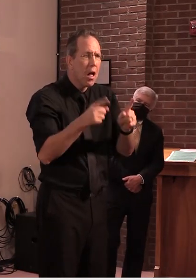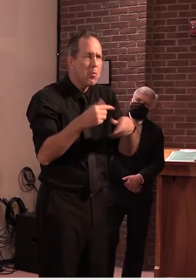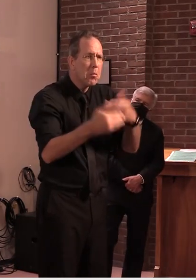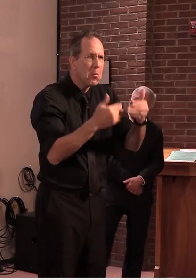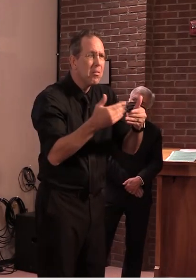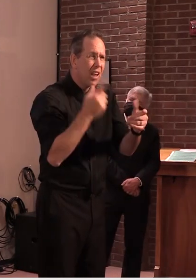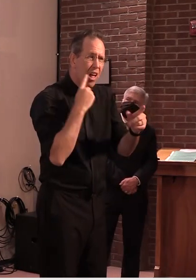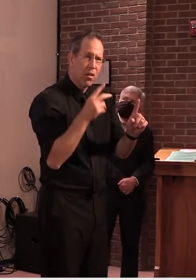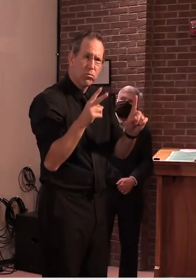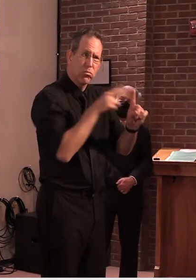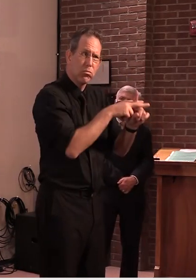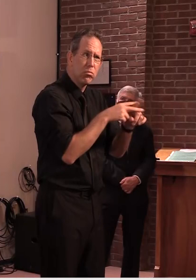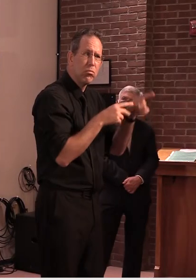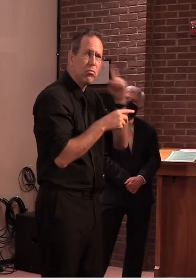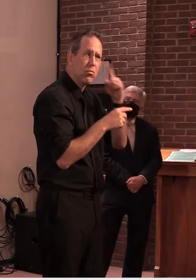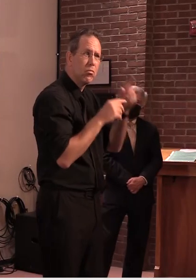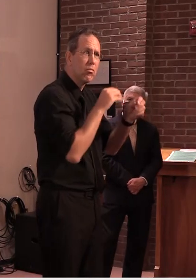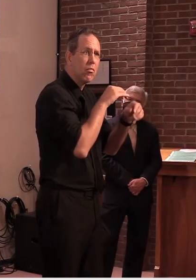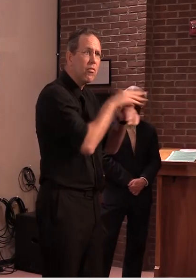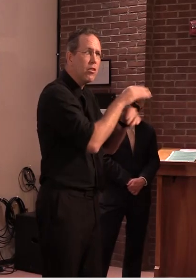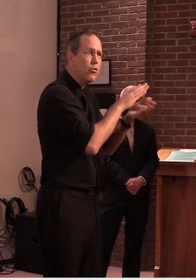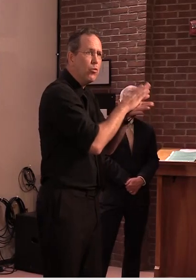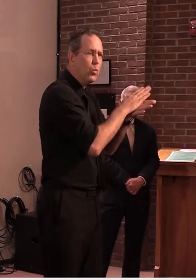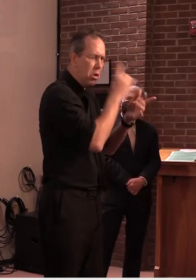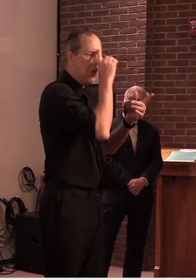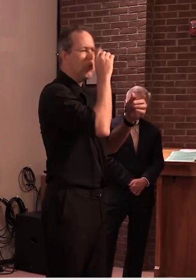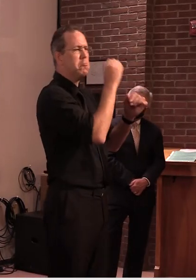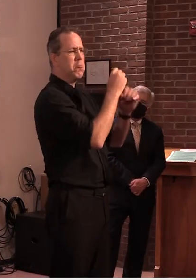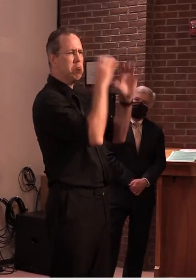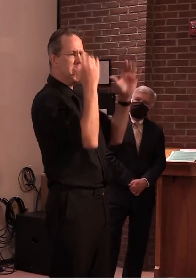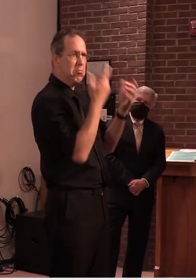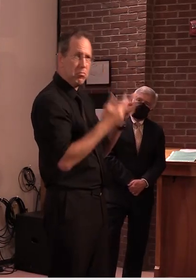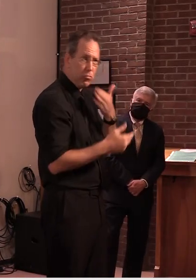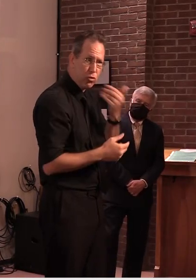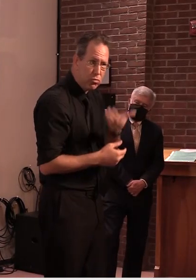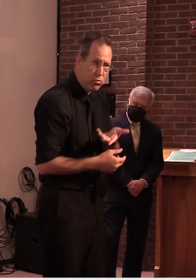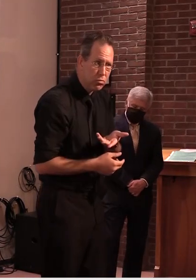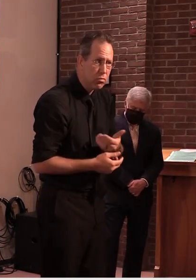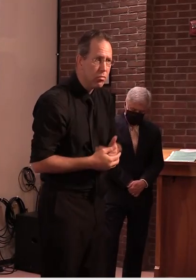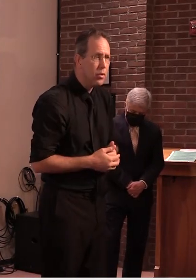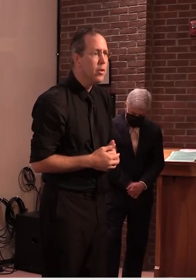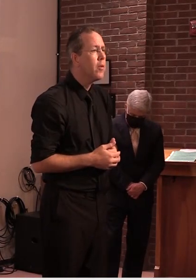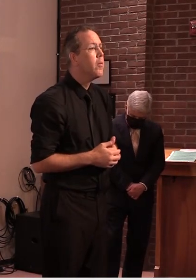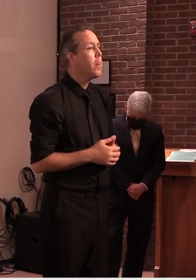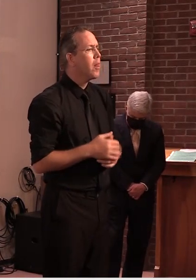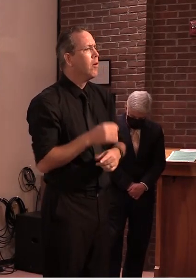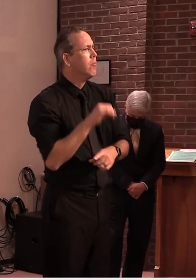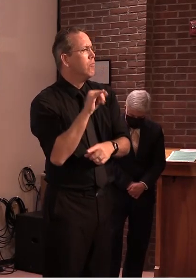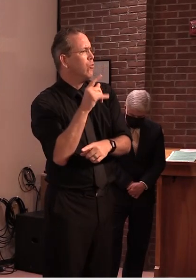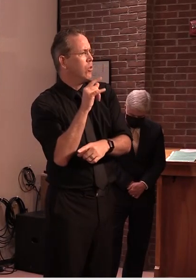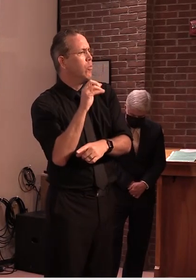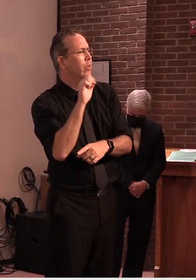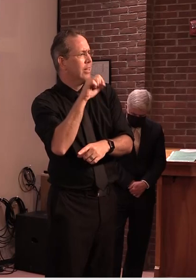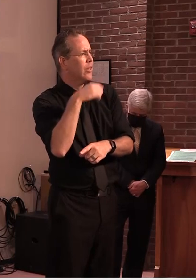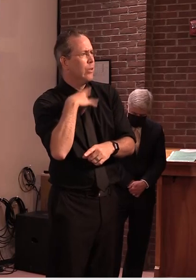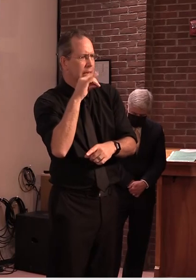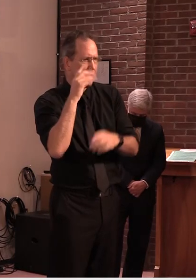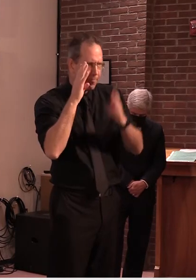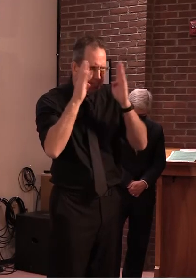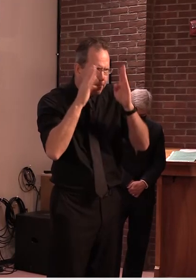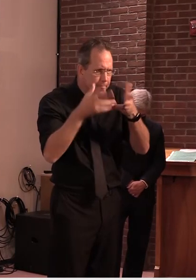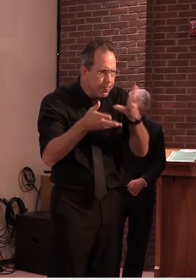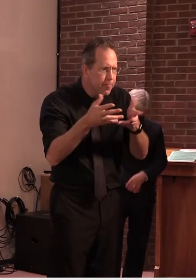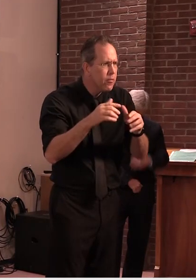certainly we've been paying attention to how how sports have gone this summer um and feedback we've received um